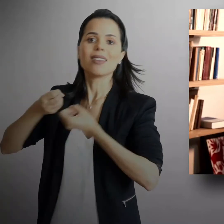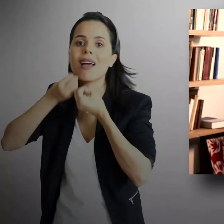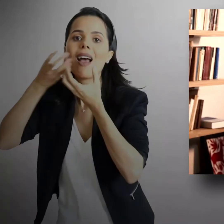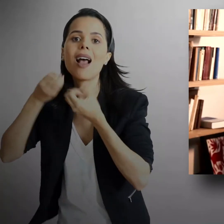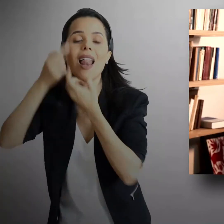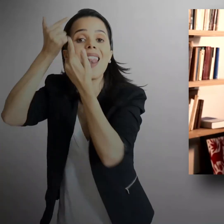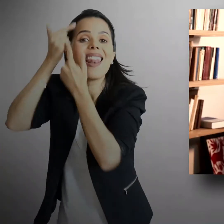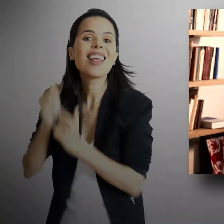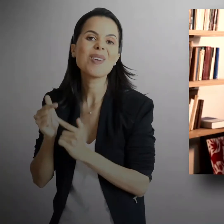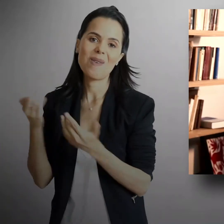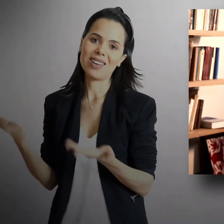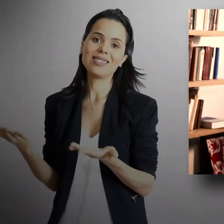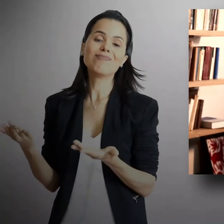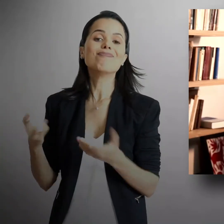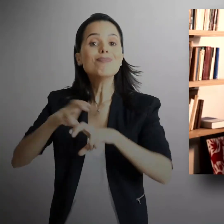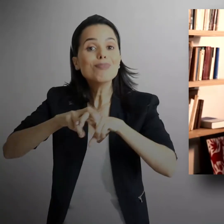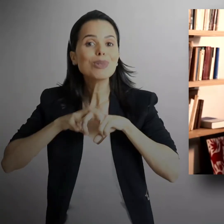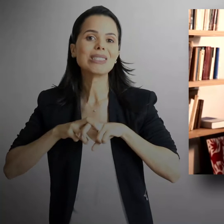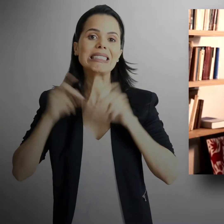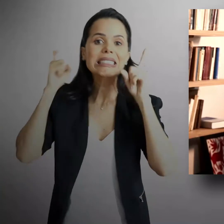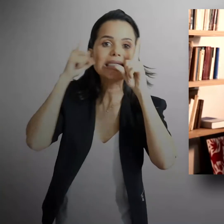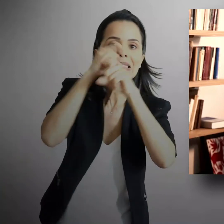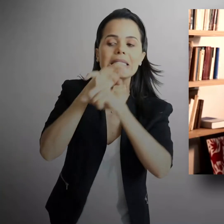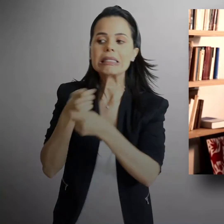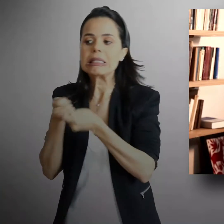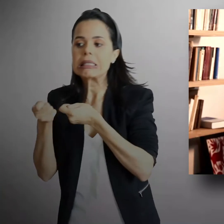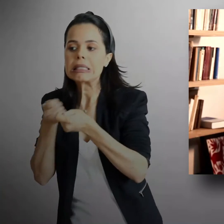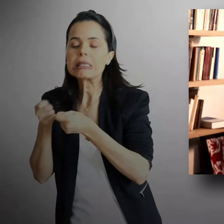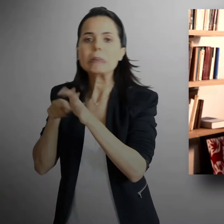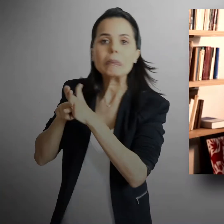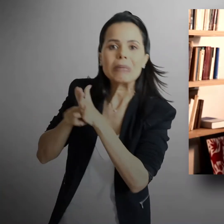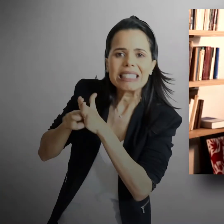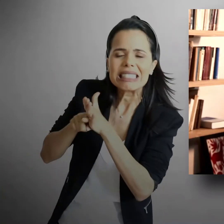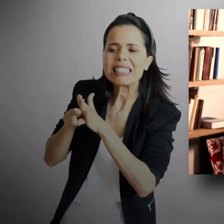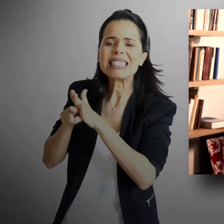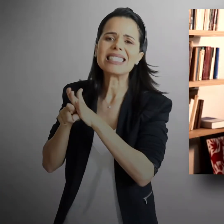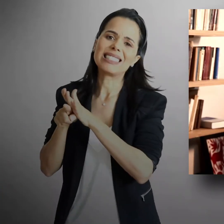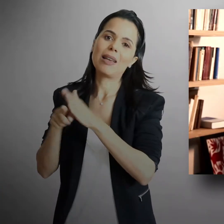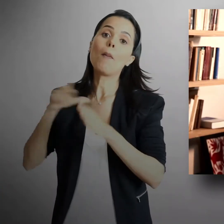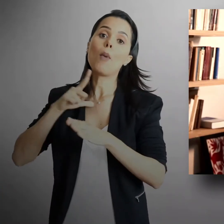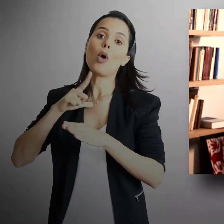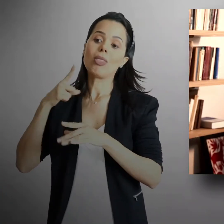around the barriers to learn something about these topics. And some progress is being made.